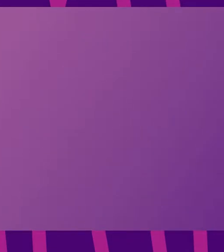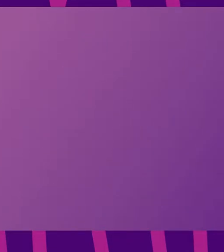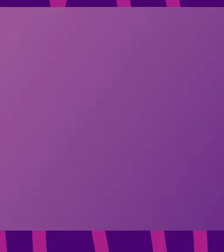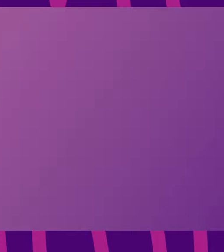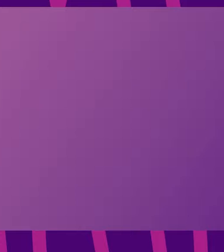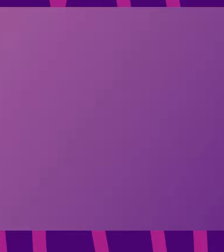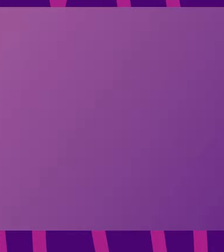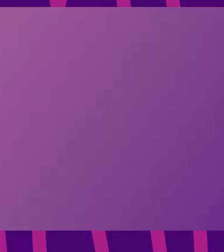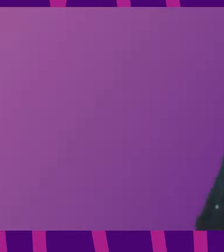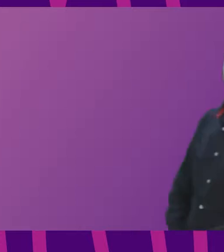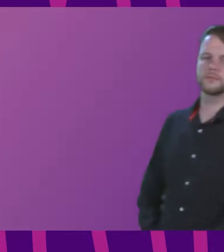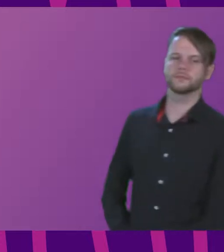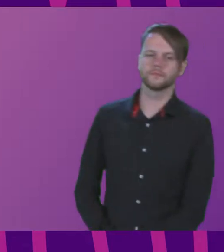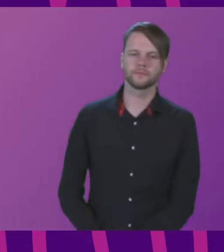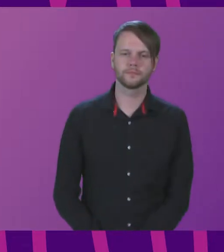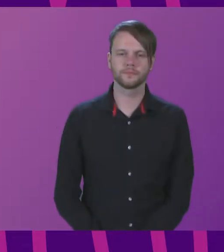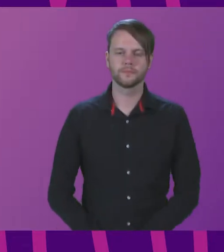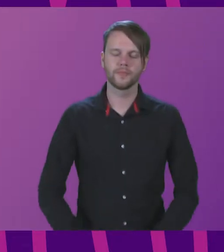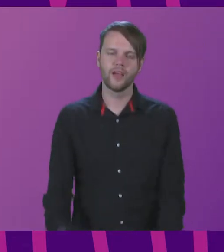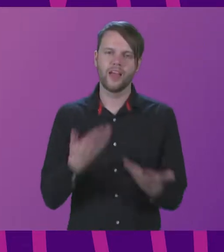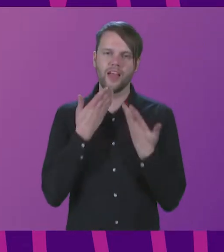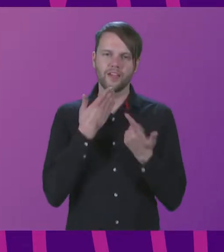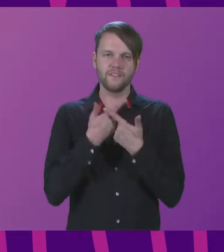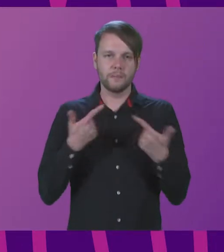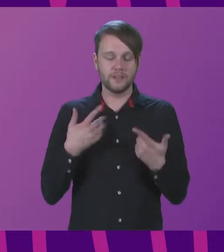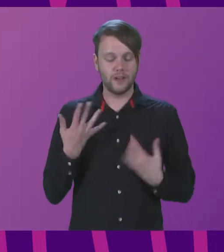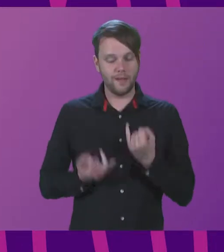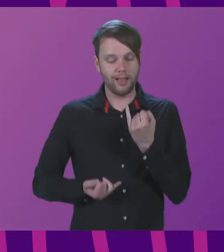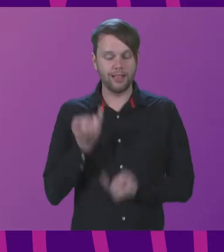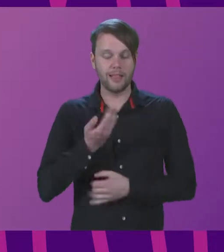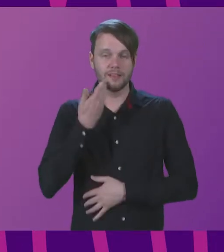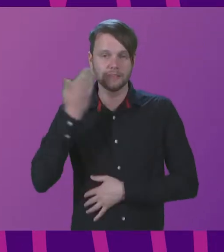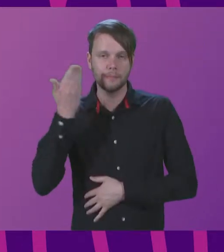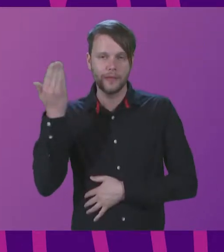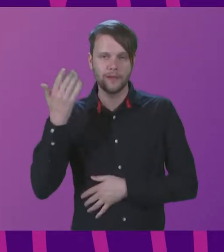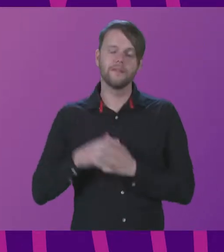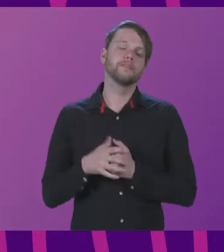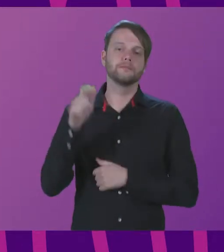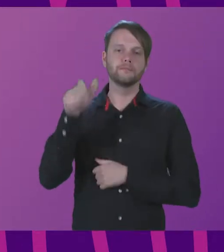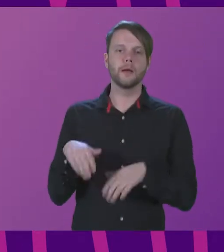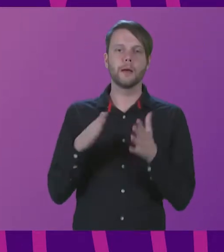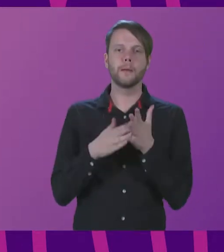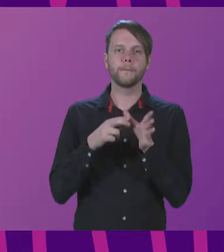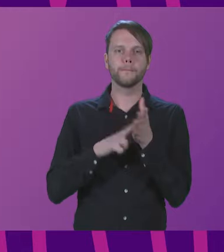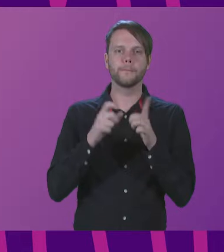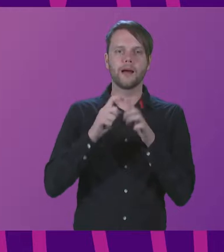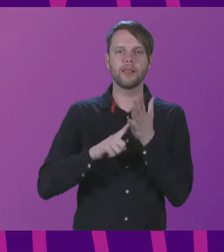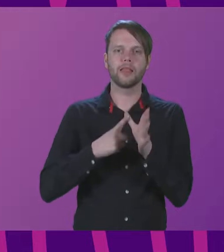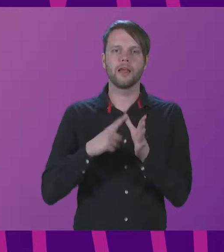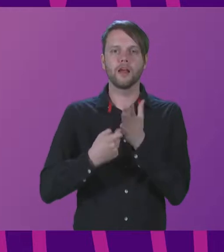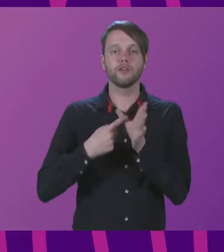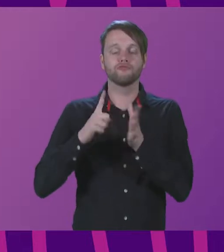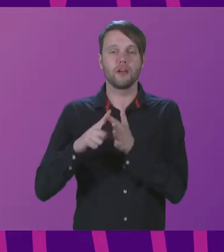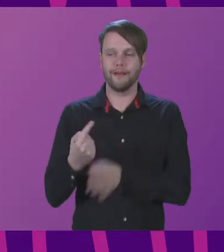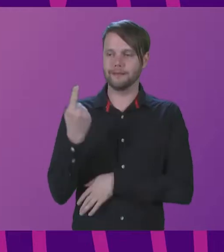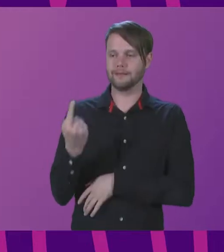Thank you very much. I would now like to invite our final keynote speaker of the 2022 summit, Mandla Ray, a Zimbabwean-born